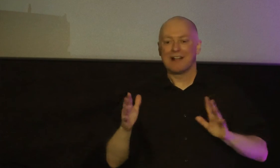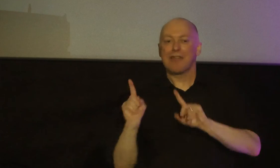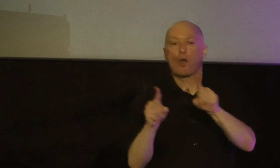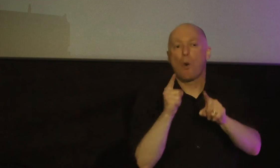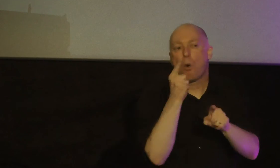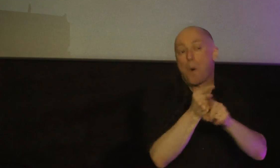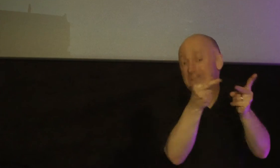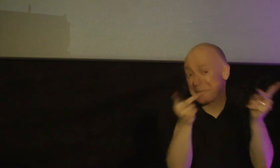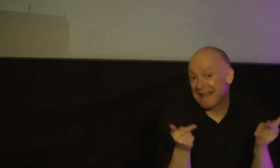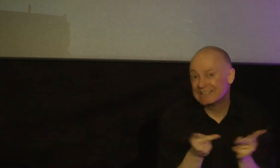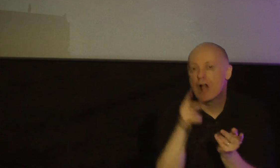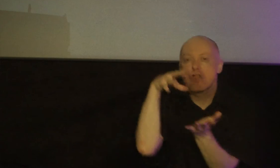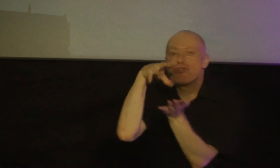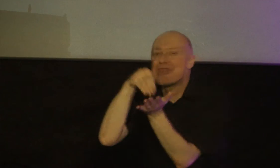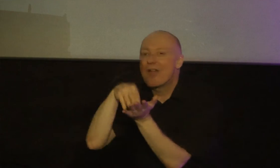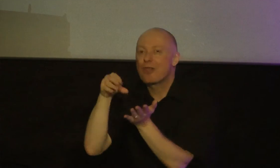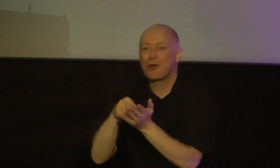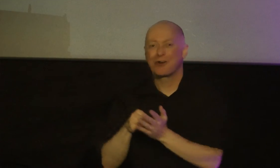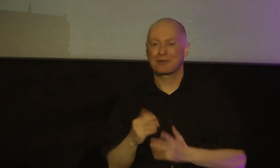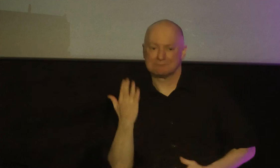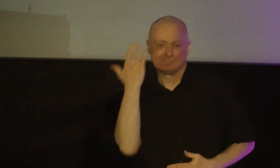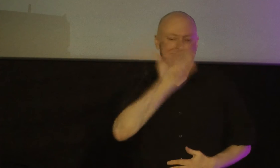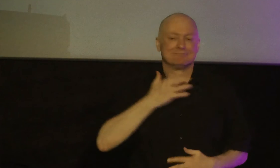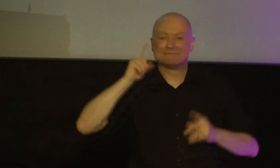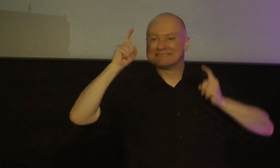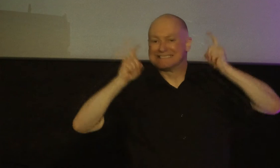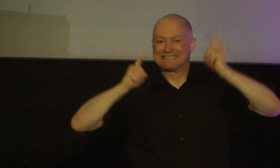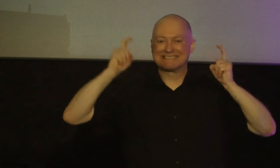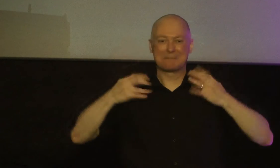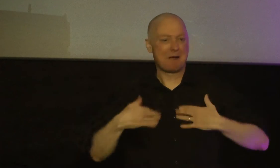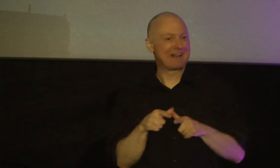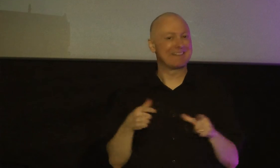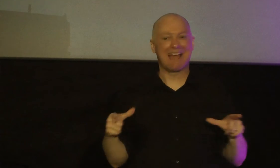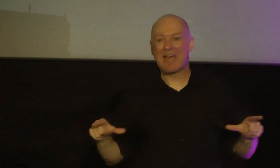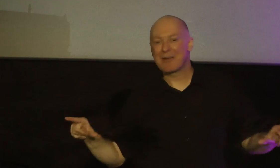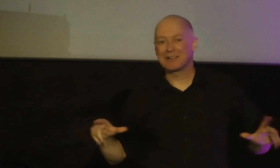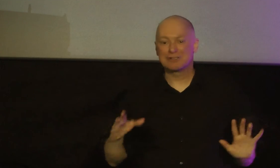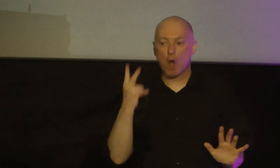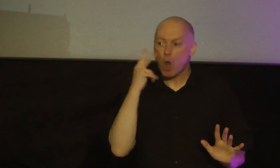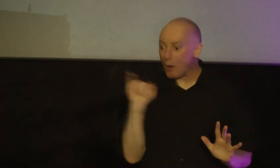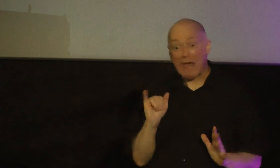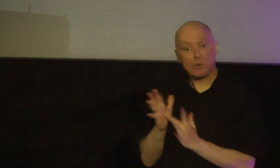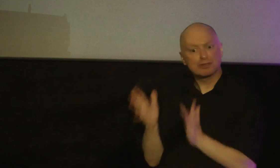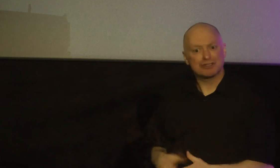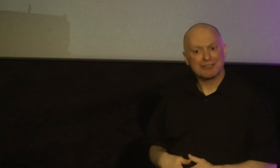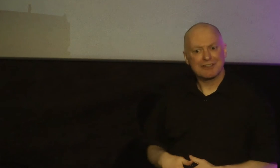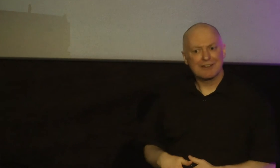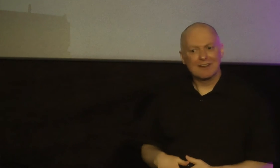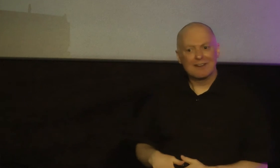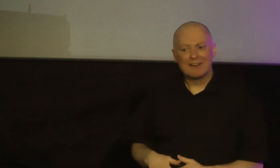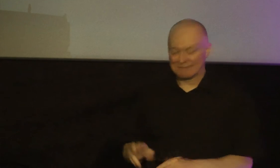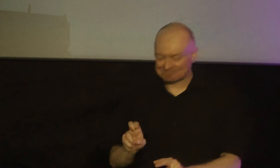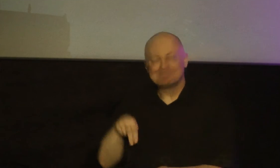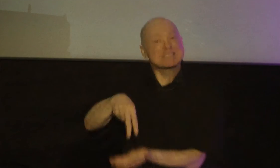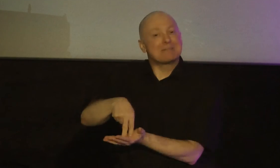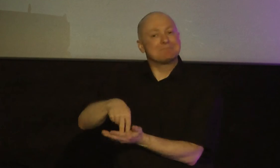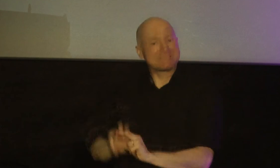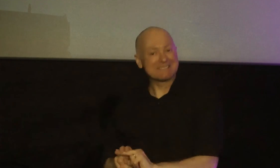places have learned to put on the right facial expressions at just the right times and stand up at the right time sit down at the right time do the right